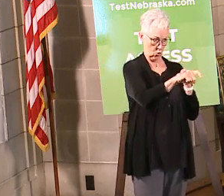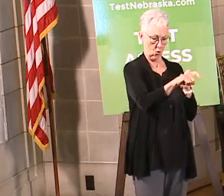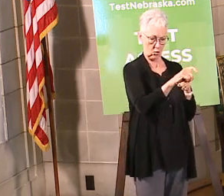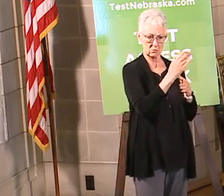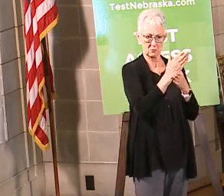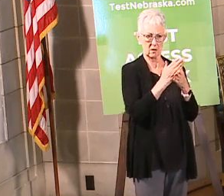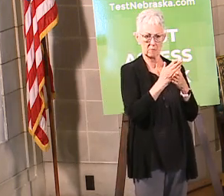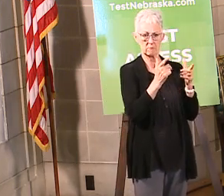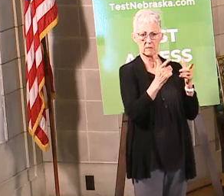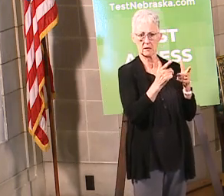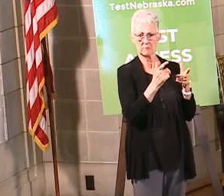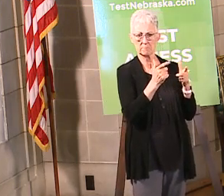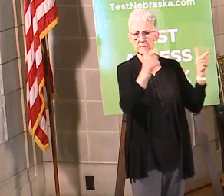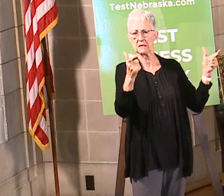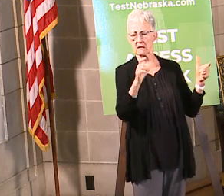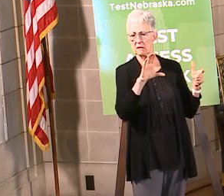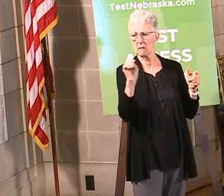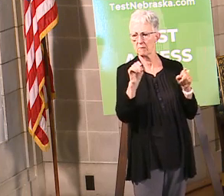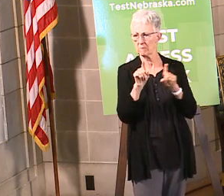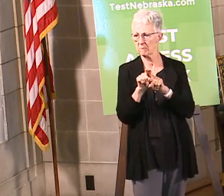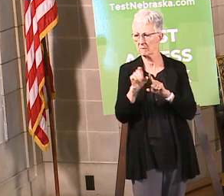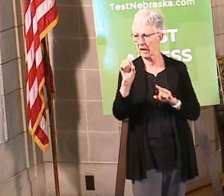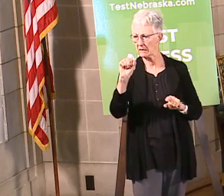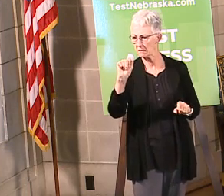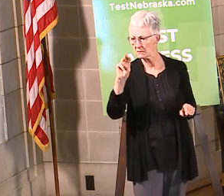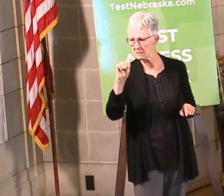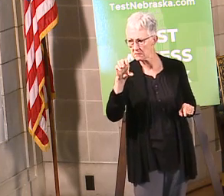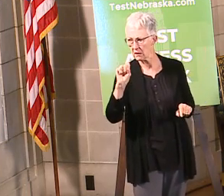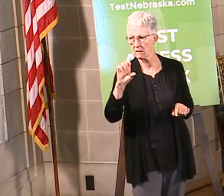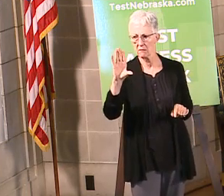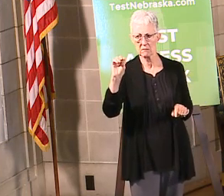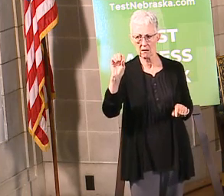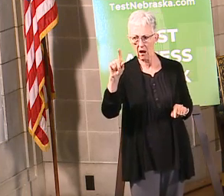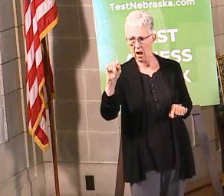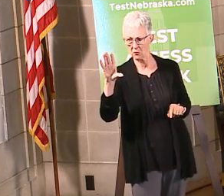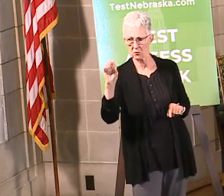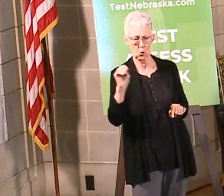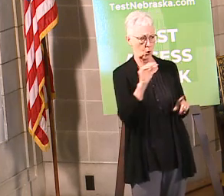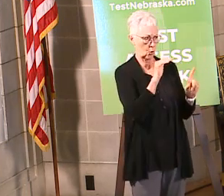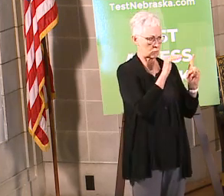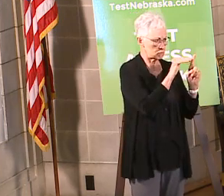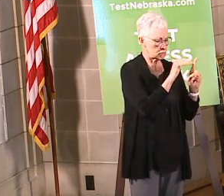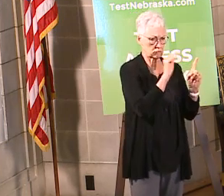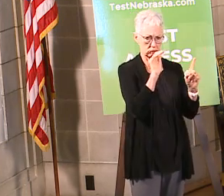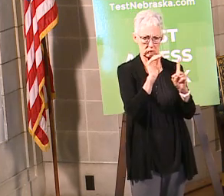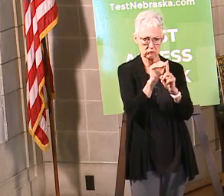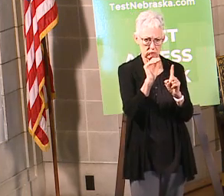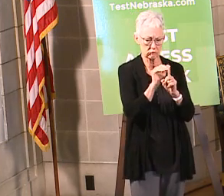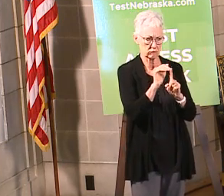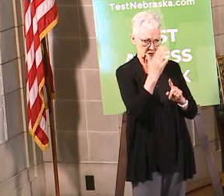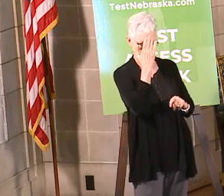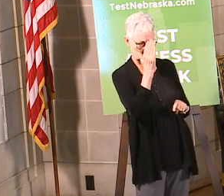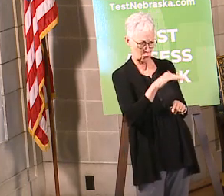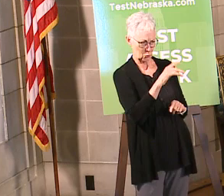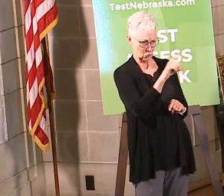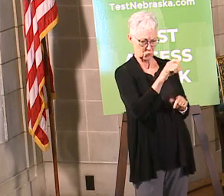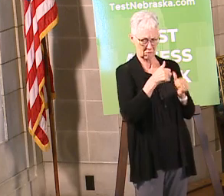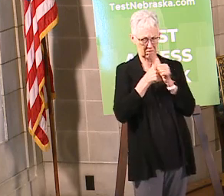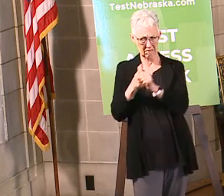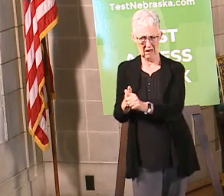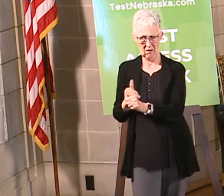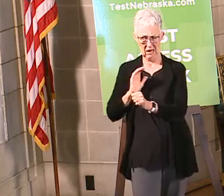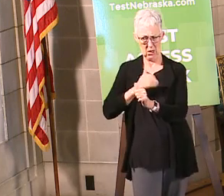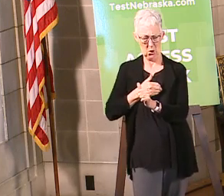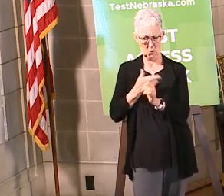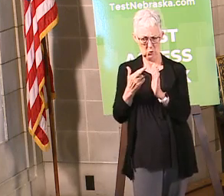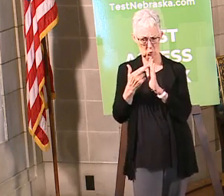That's really the first course of action is to just open up those lines of communications, talk to people, ask them first to see if they can do a better job,